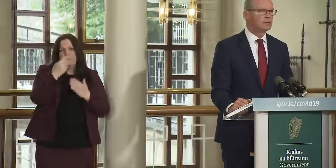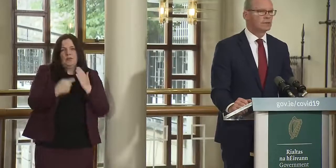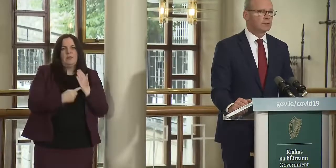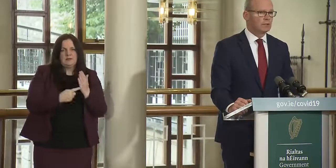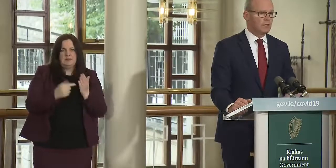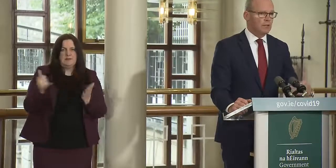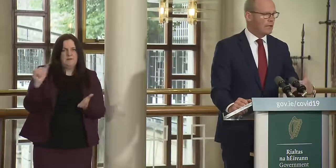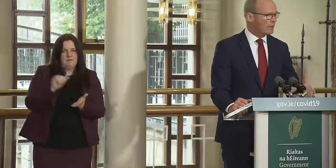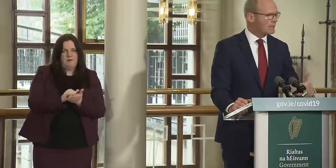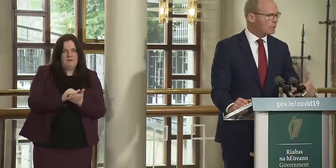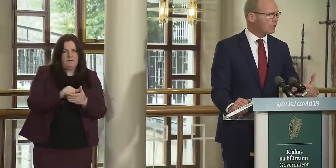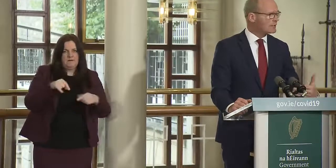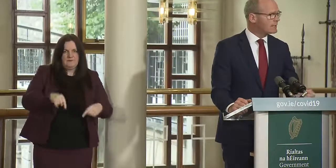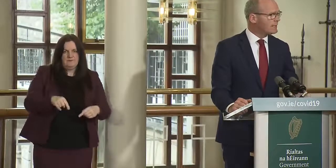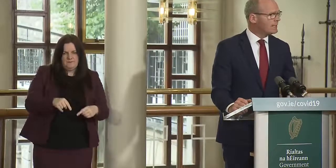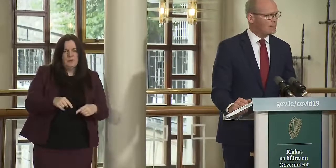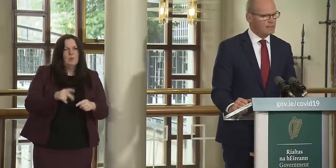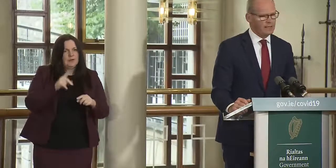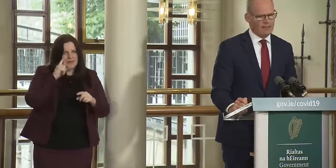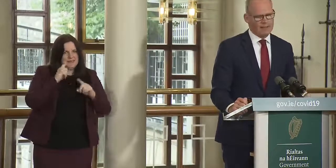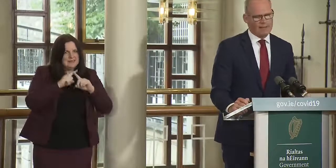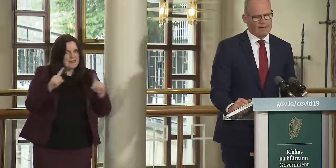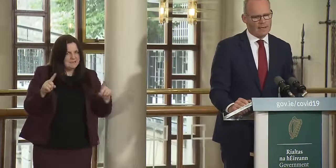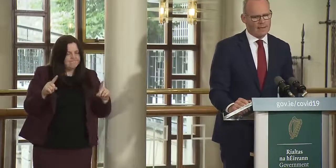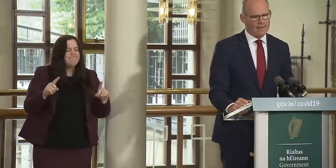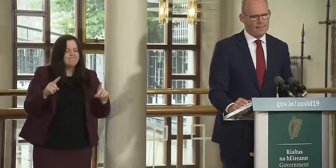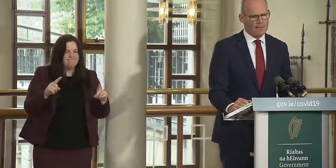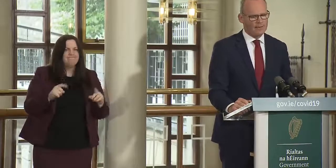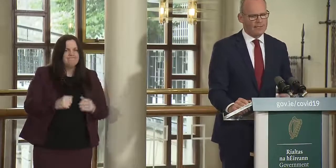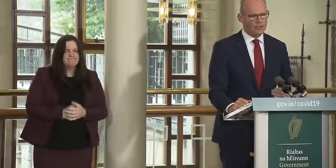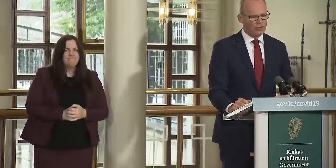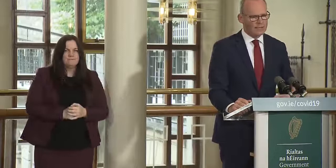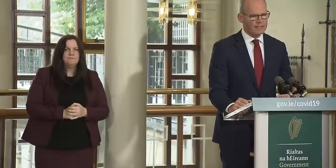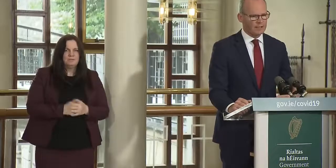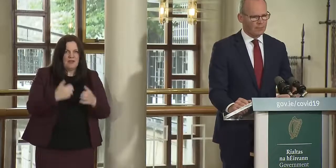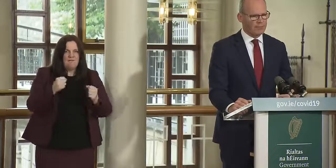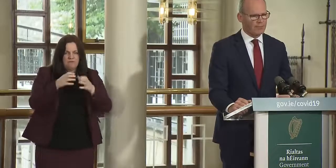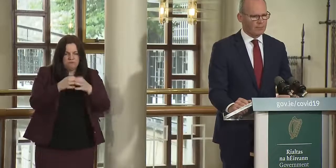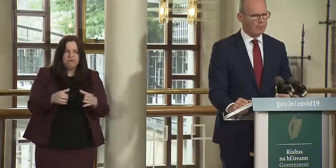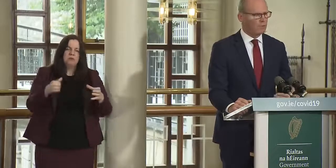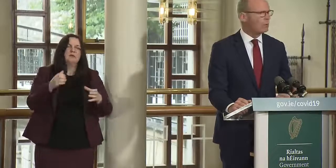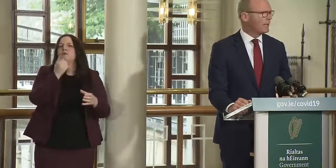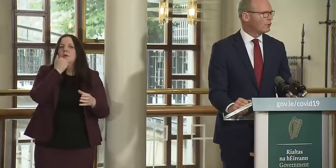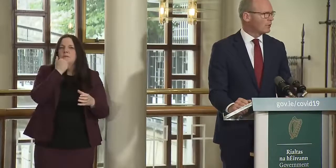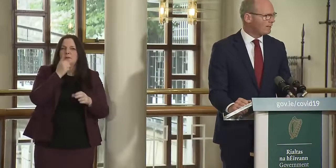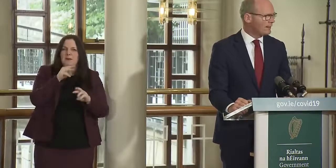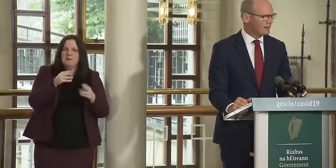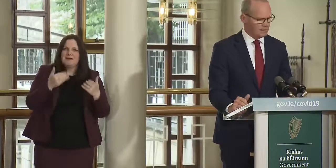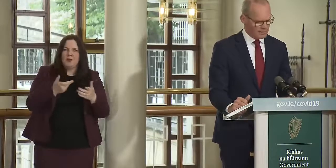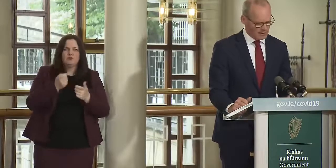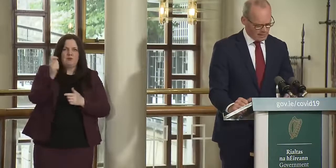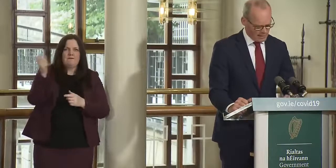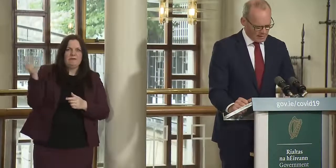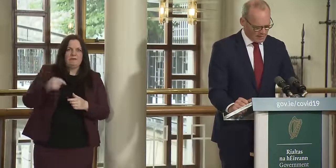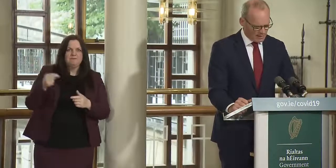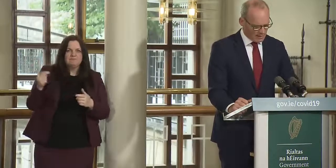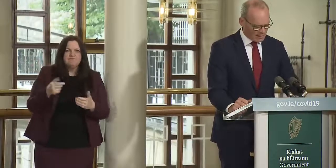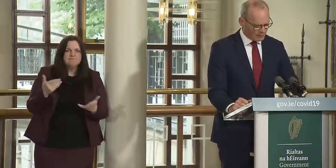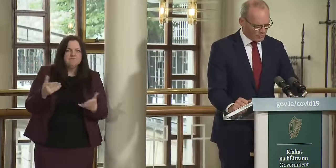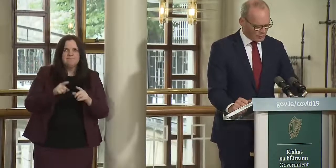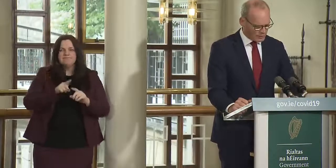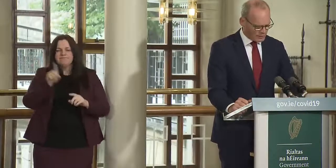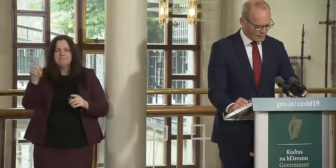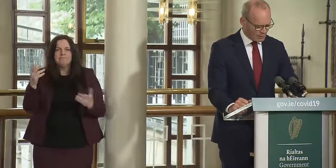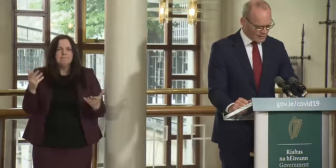um so you can see the um the increased numbers of people who are now traveling um